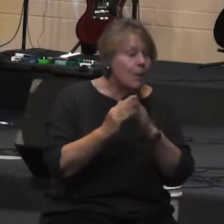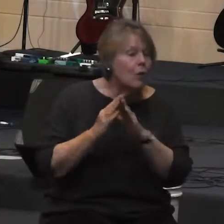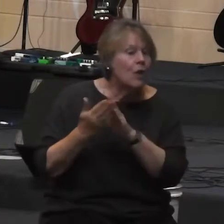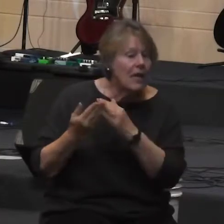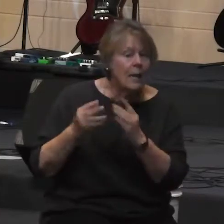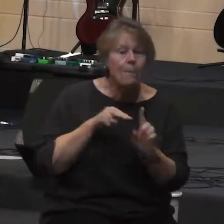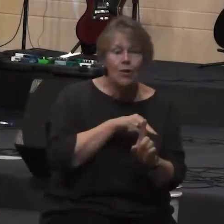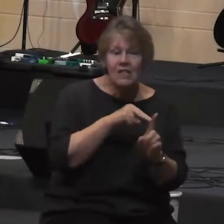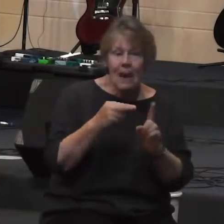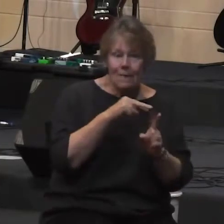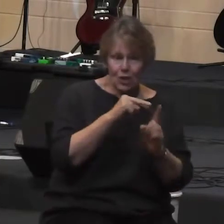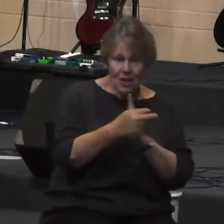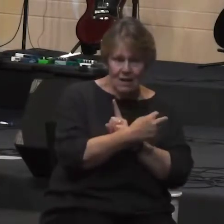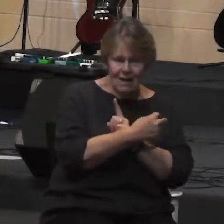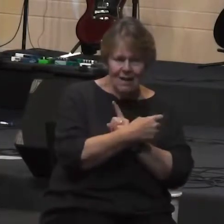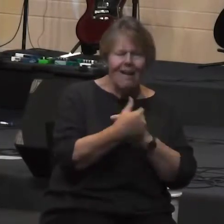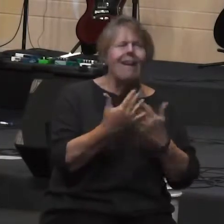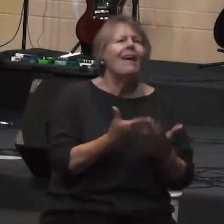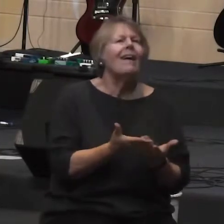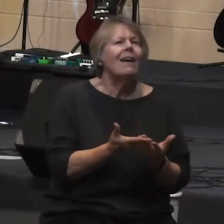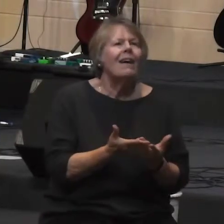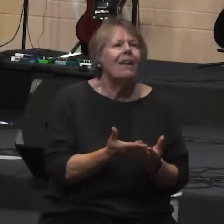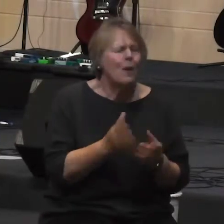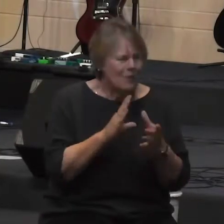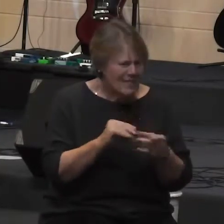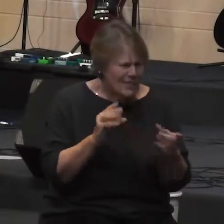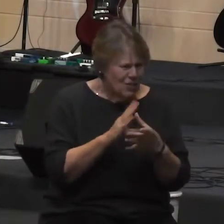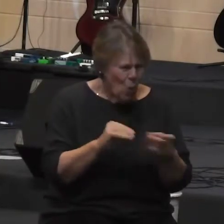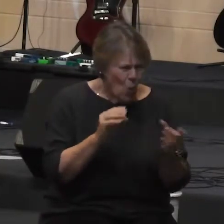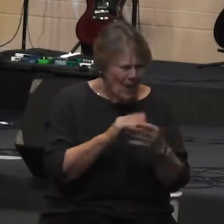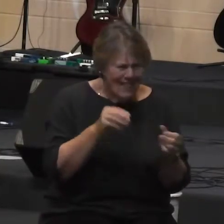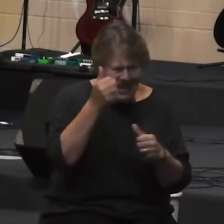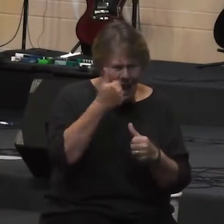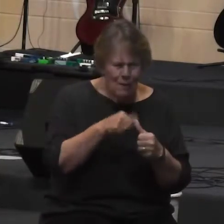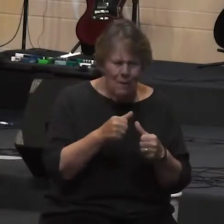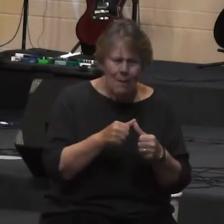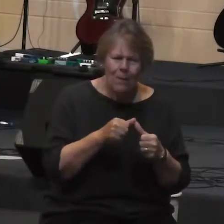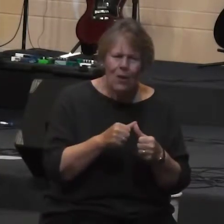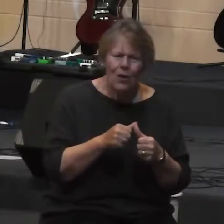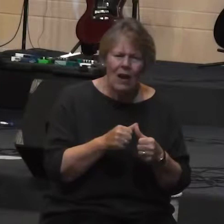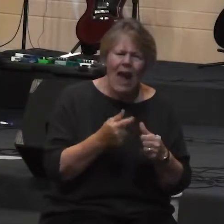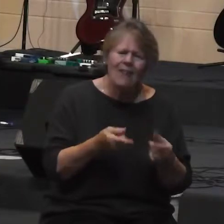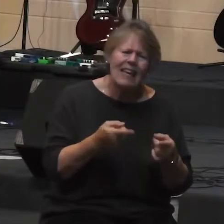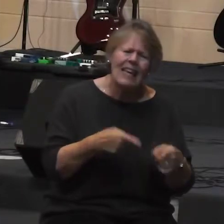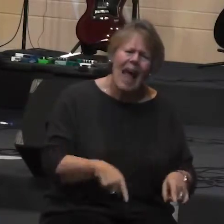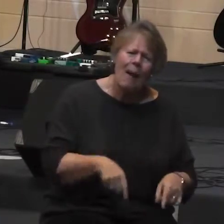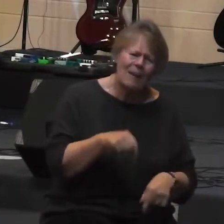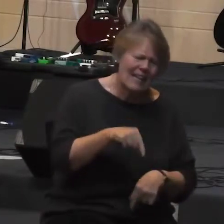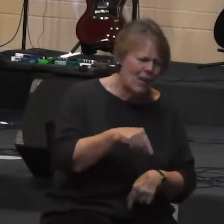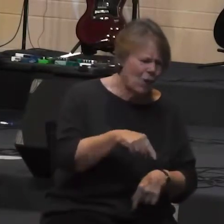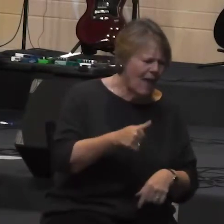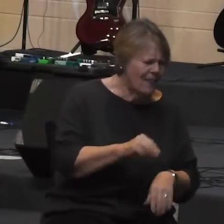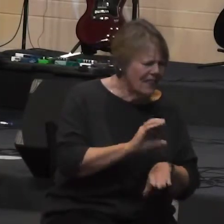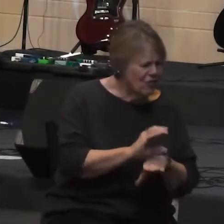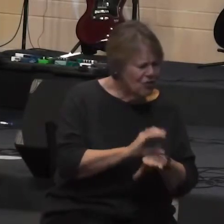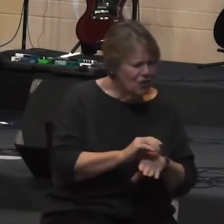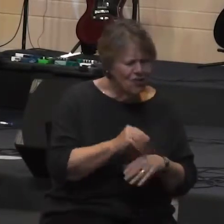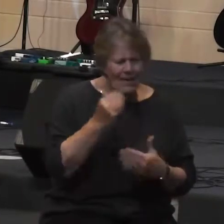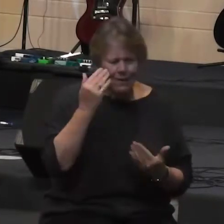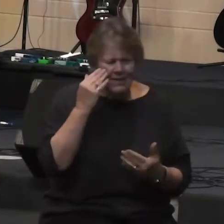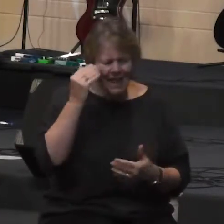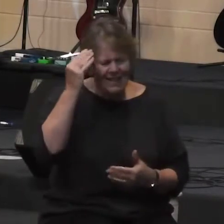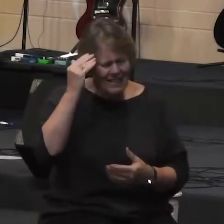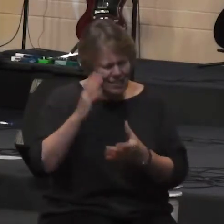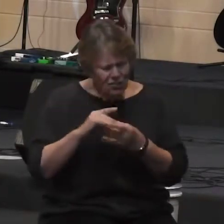to mind, I remember hearing it, I'm pretty sure it was at this church but I worked hard, I emailed a number of people, I said, where did I hear this story? Where did it come from?